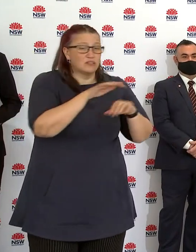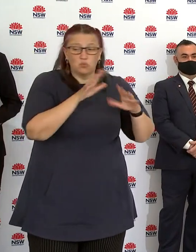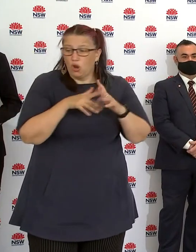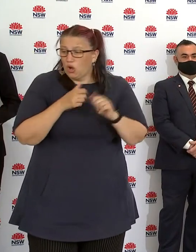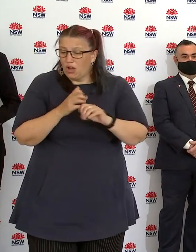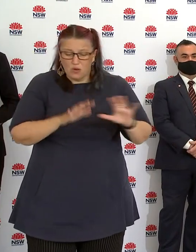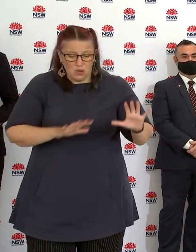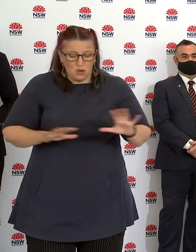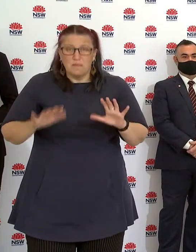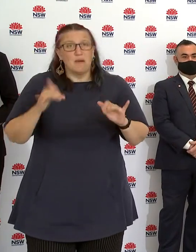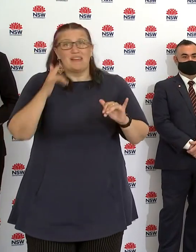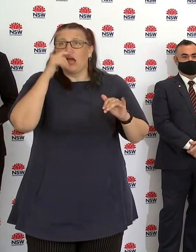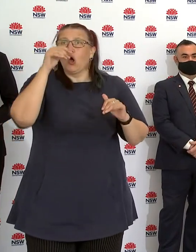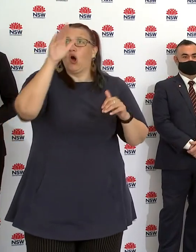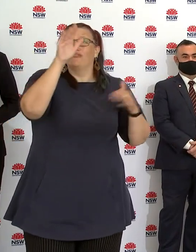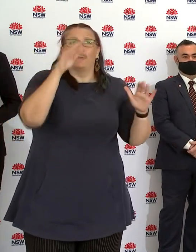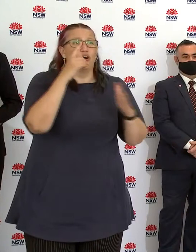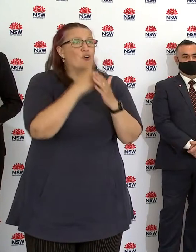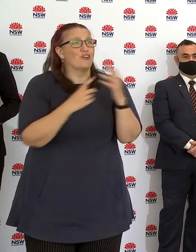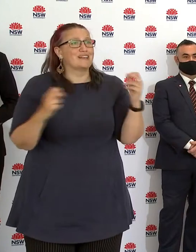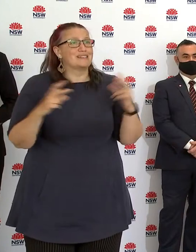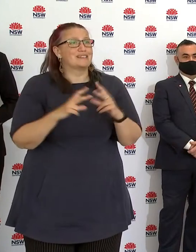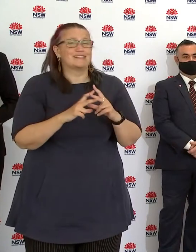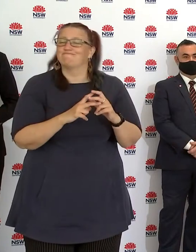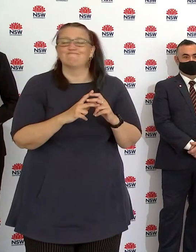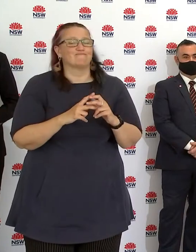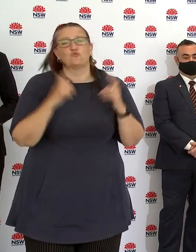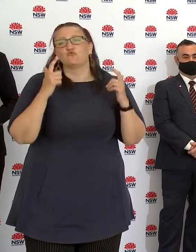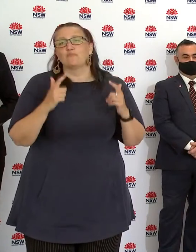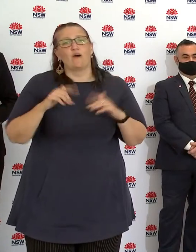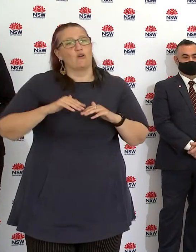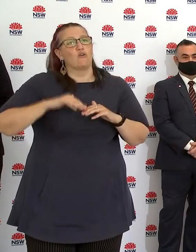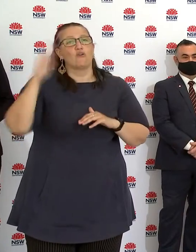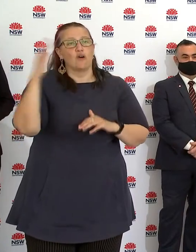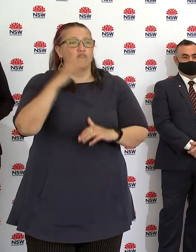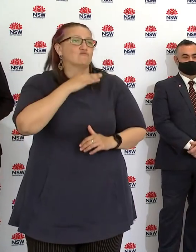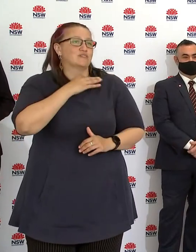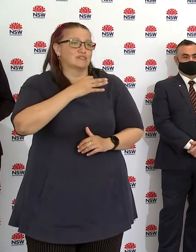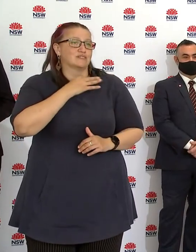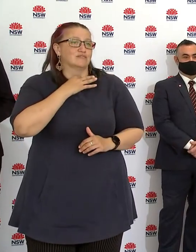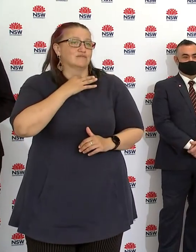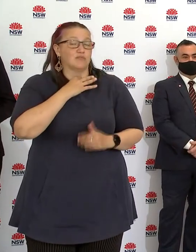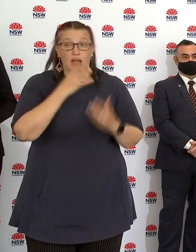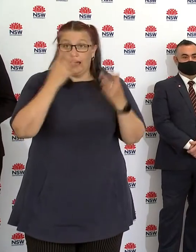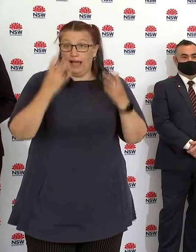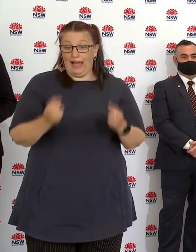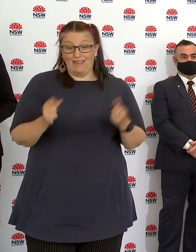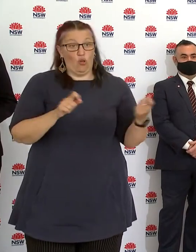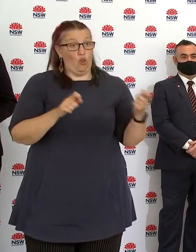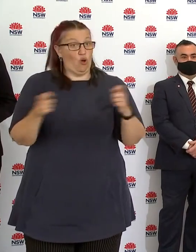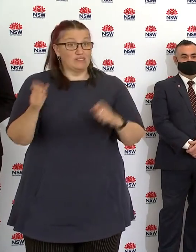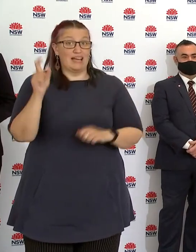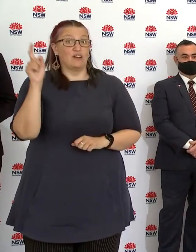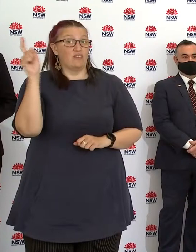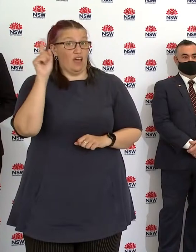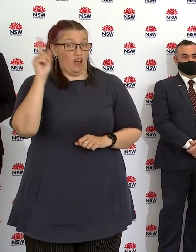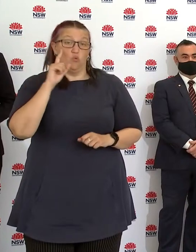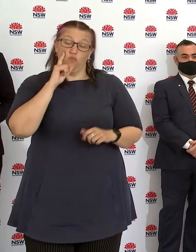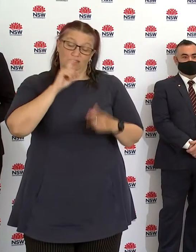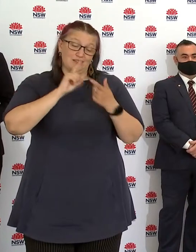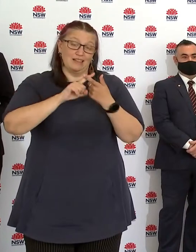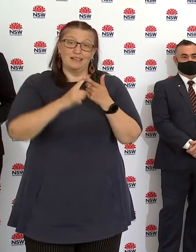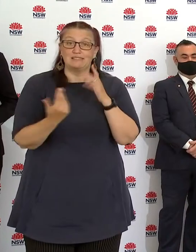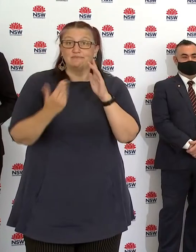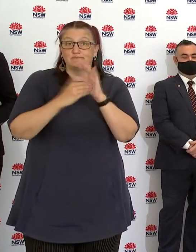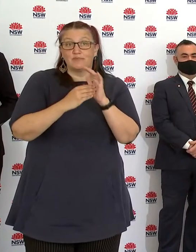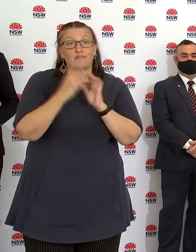any of them. And so therefore, all those areas currently in lockdown will continue to be in lockdown for a further four weeks to the